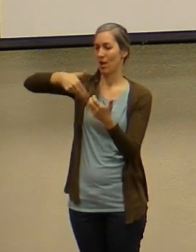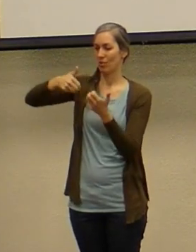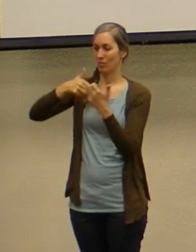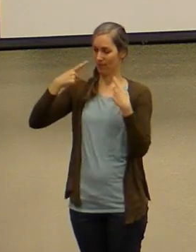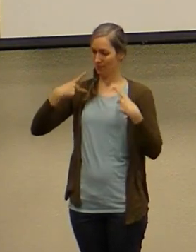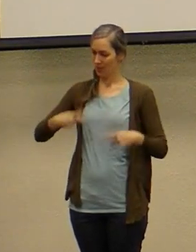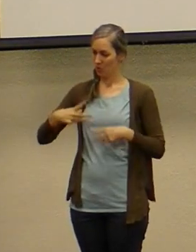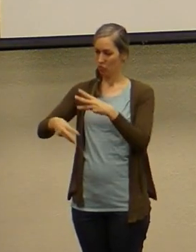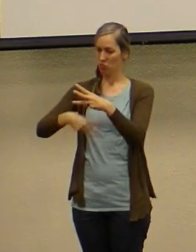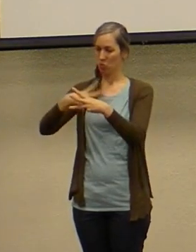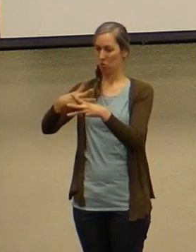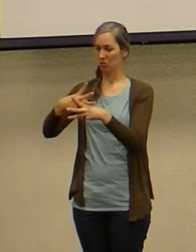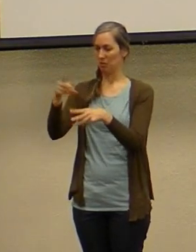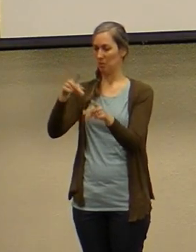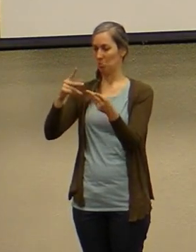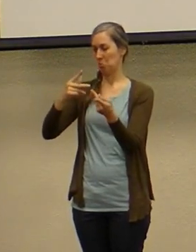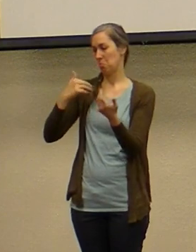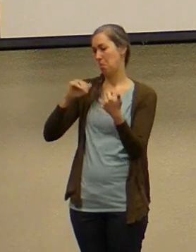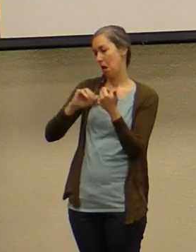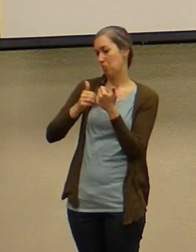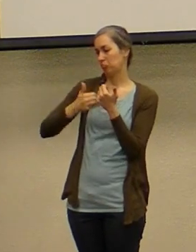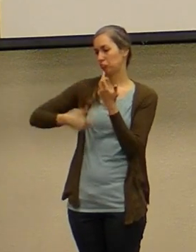the people that we interact with